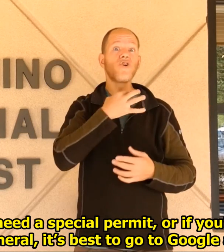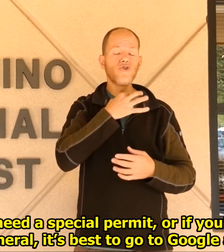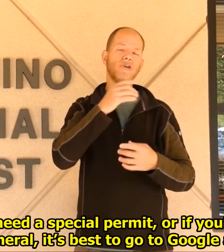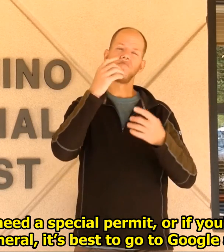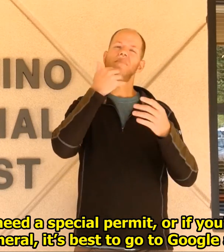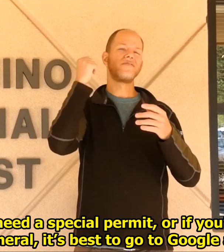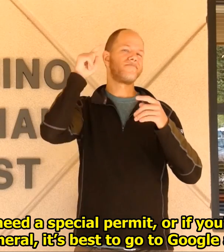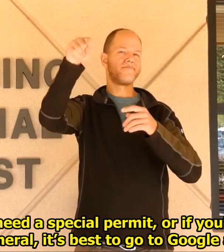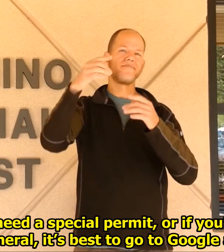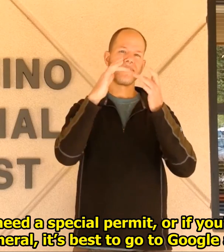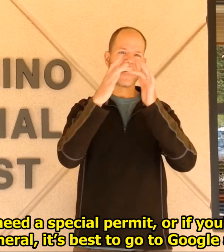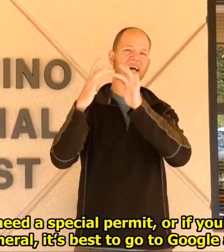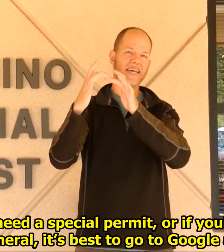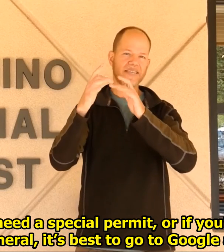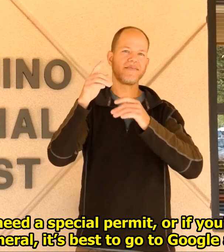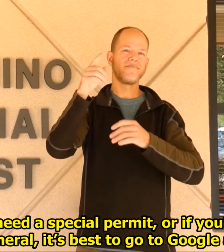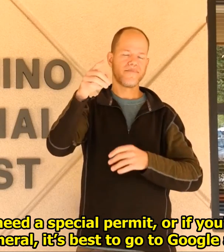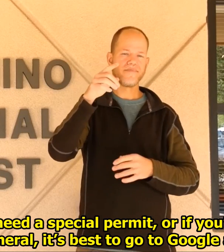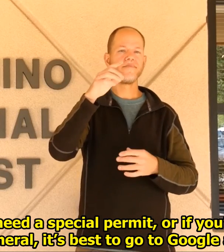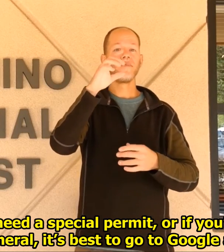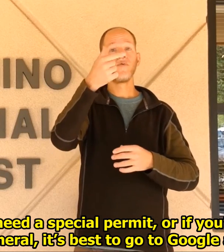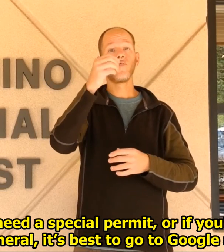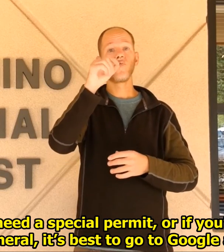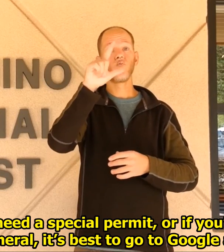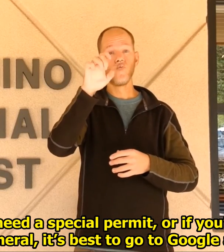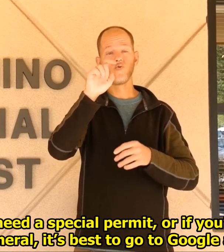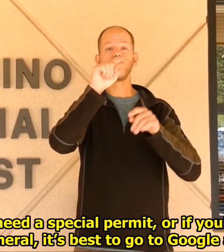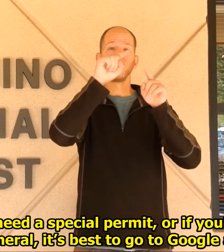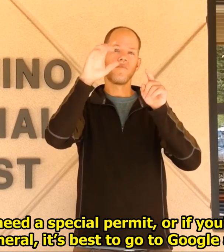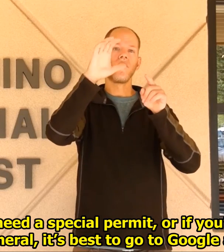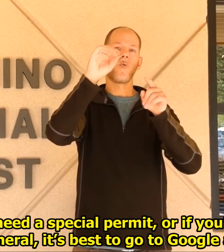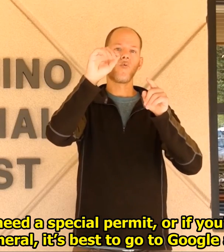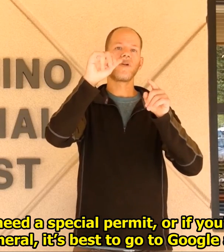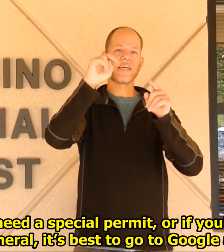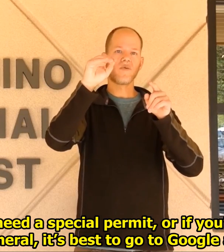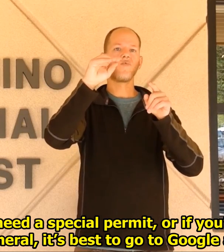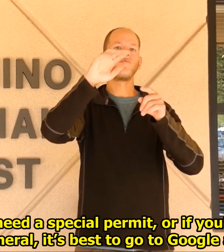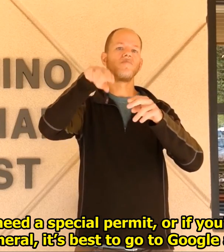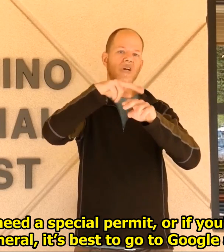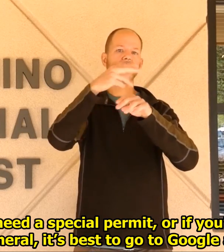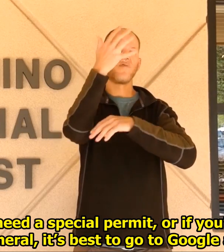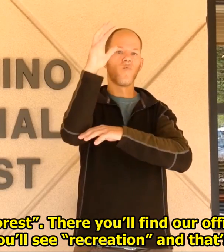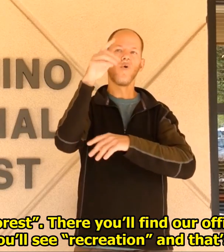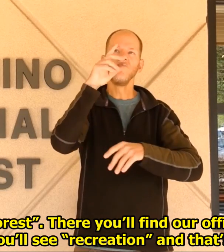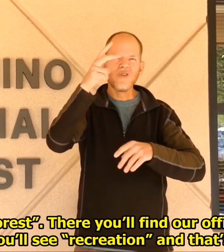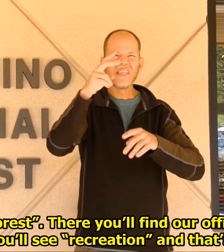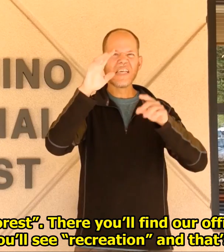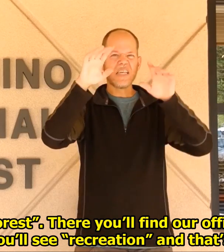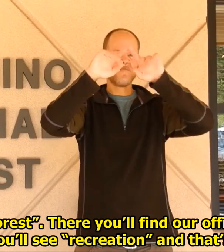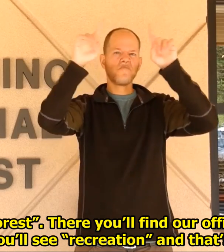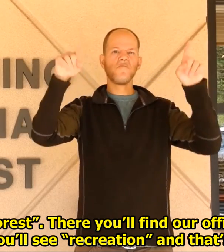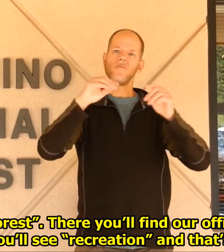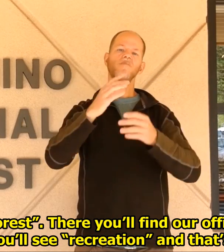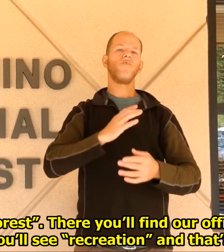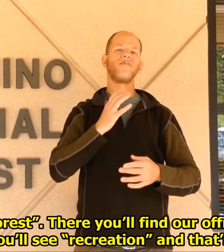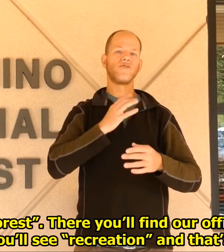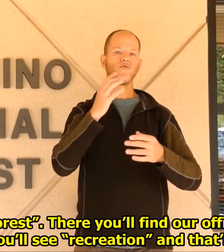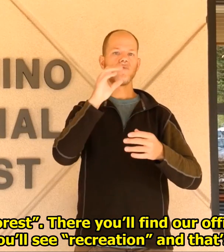or if you're curious about the rules in general, it's best to go to google and type in Coconino National Forest.